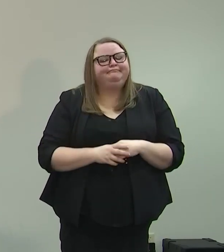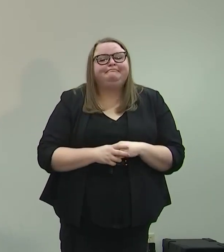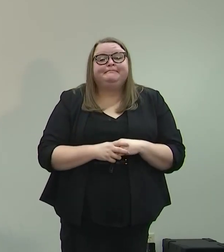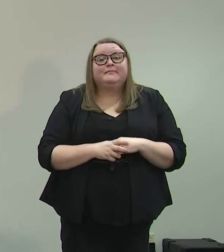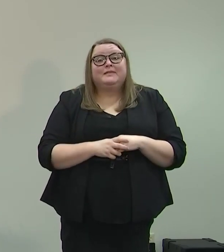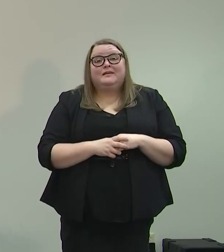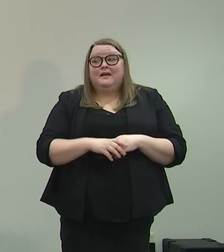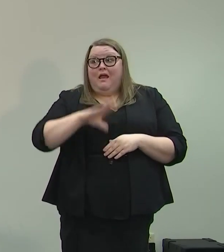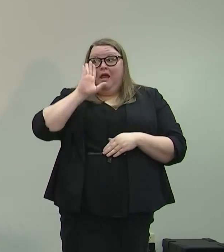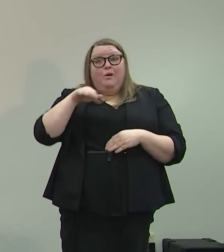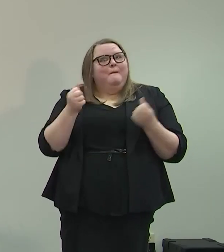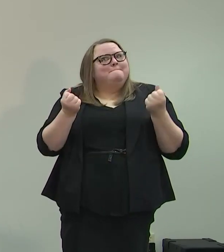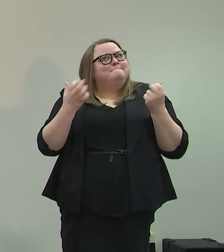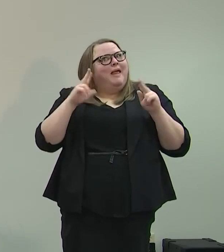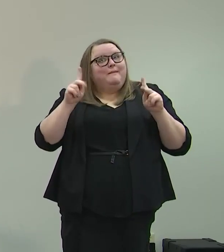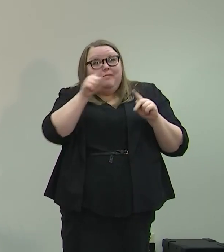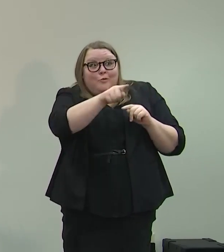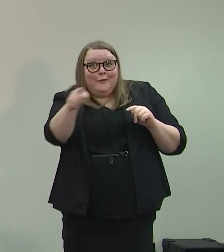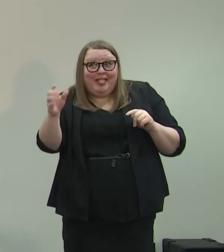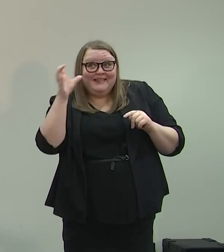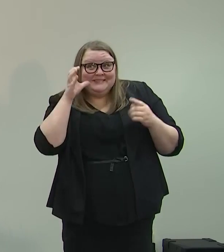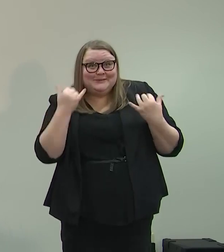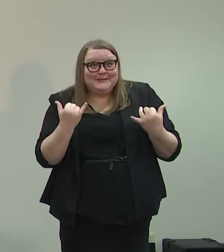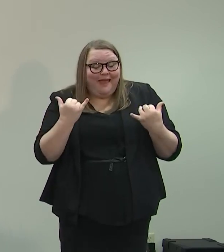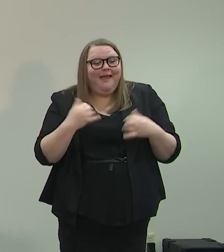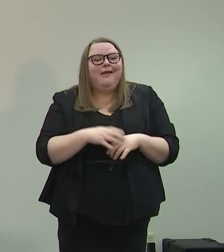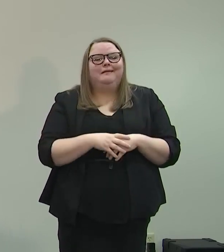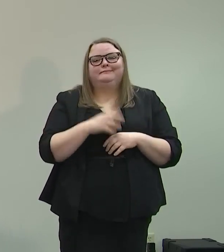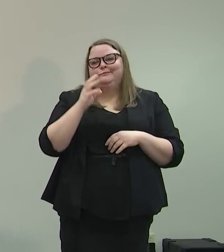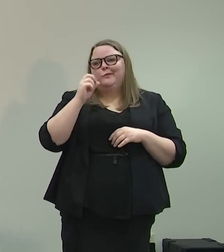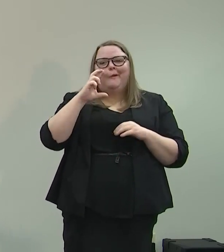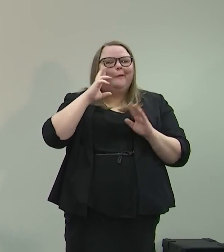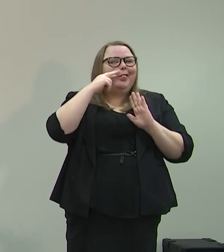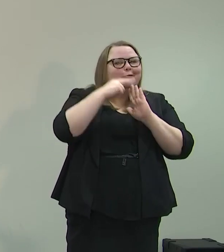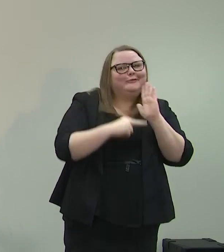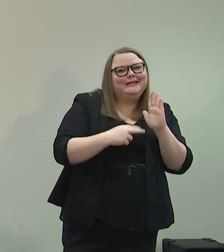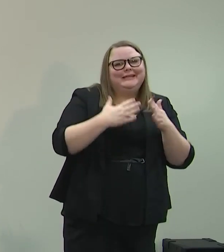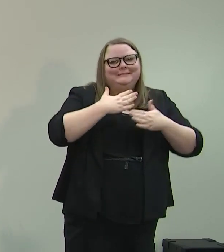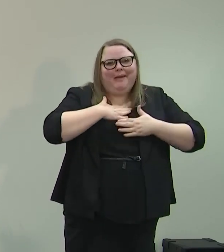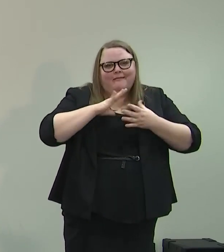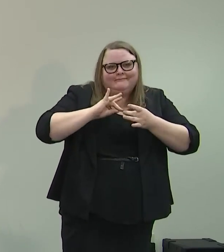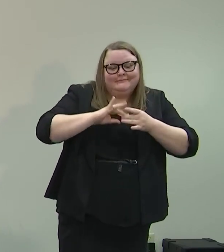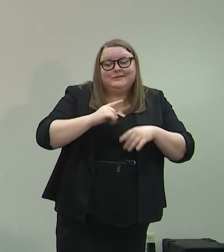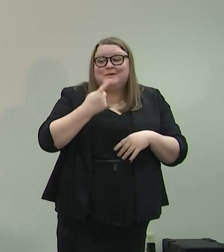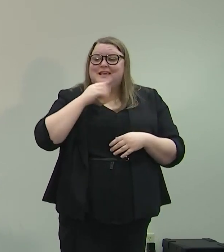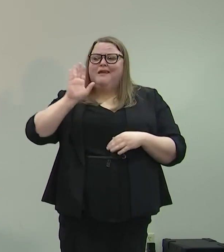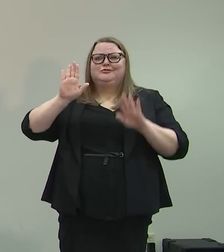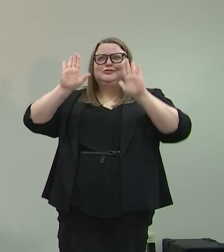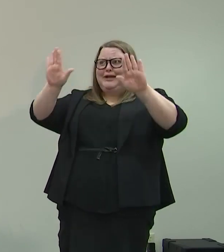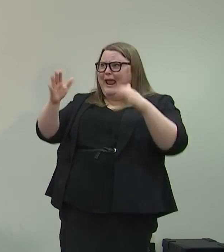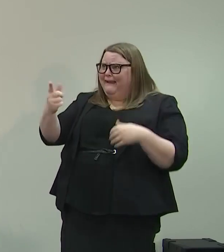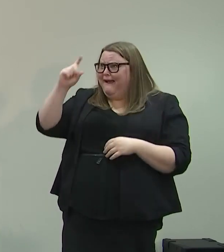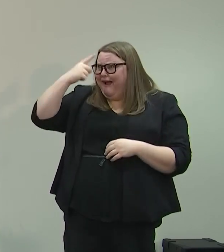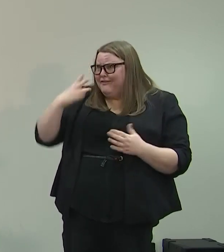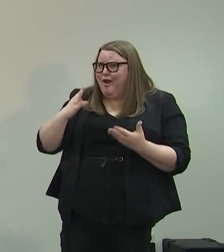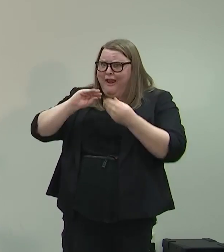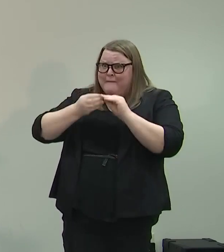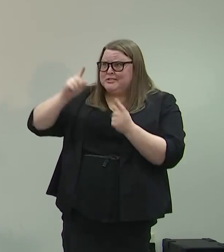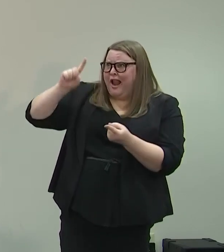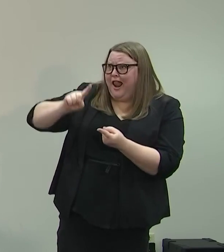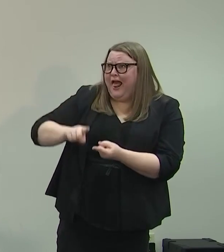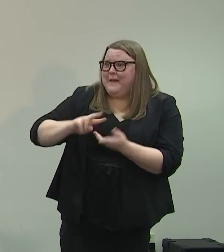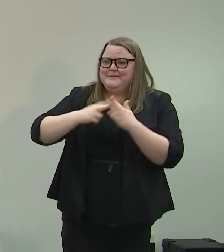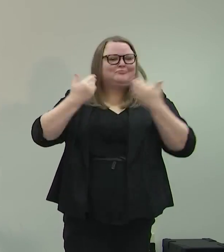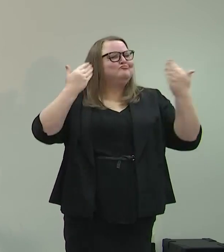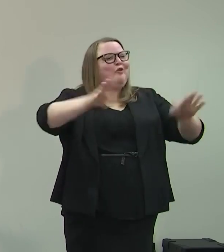I know that a lot of people that are listening, that are going to read and listen to what you say, are going to say, great, Governor, our numbers are good, so let's just open everything